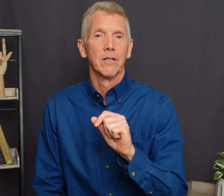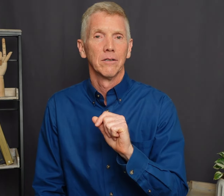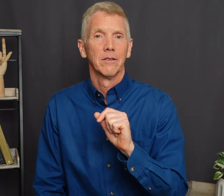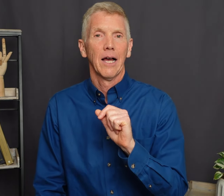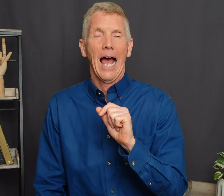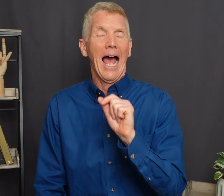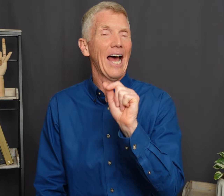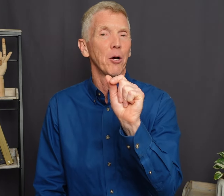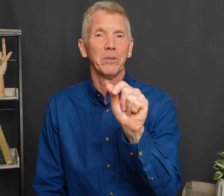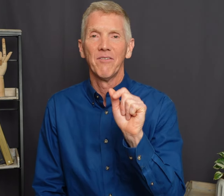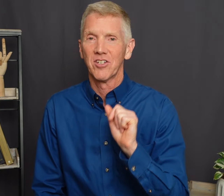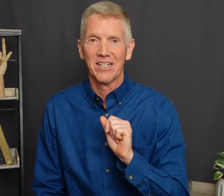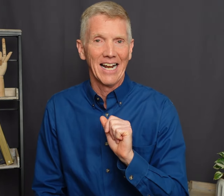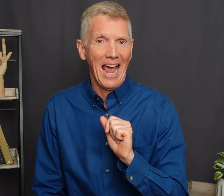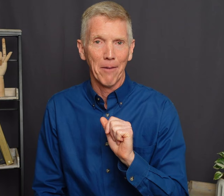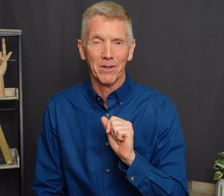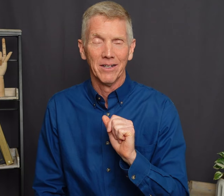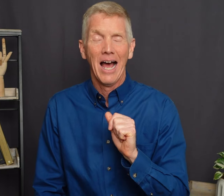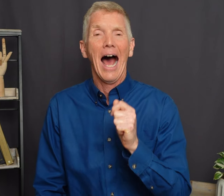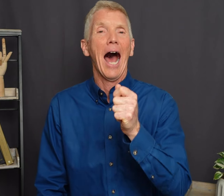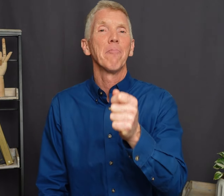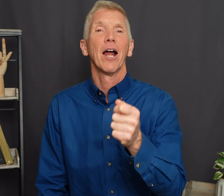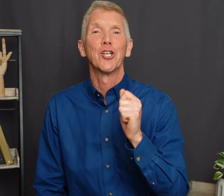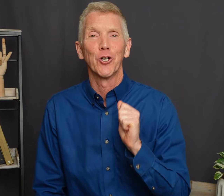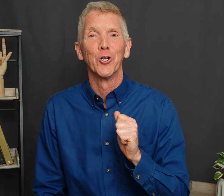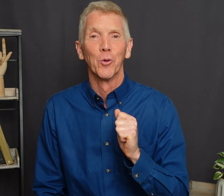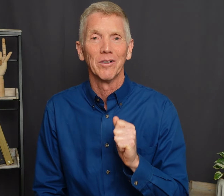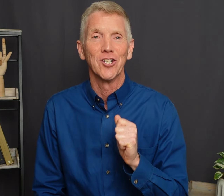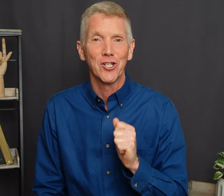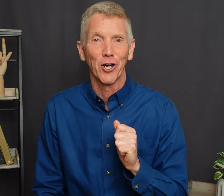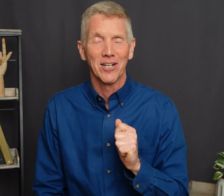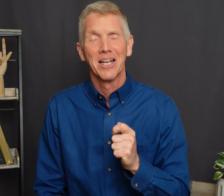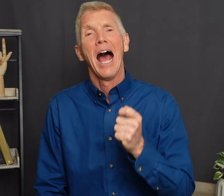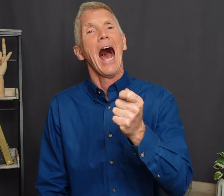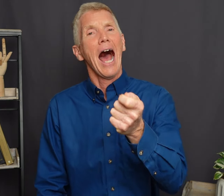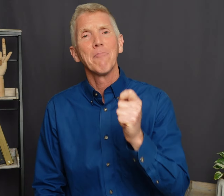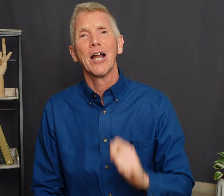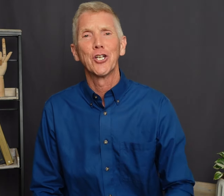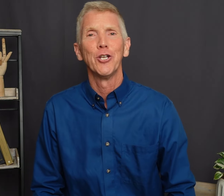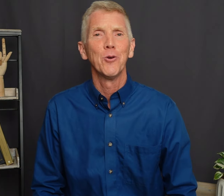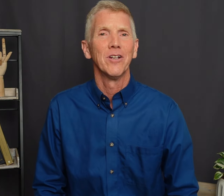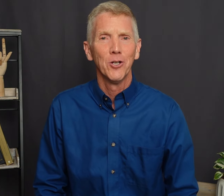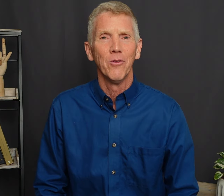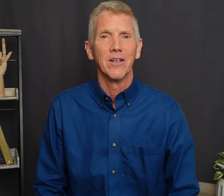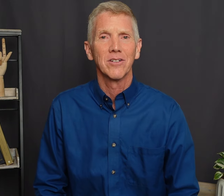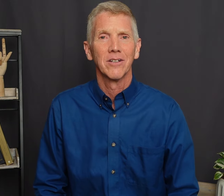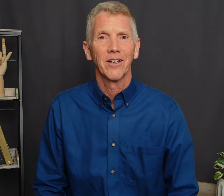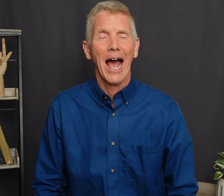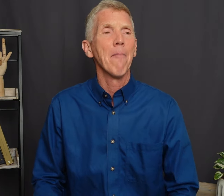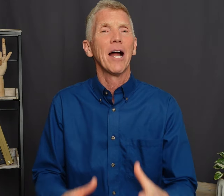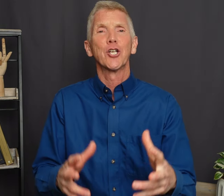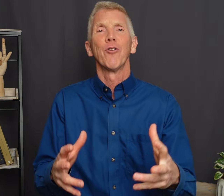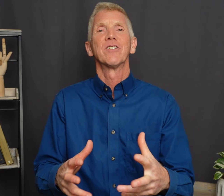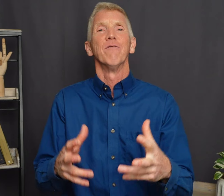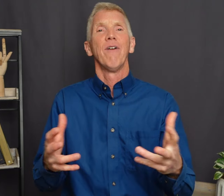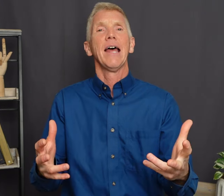I don't believe this is going to happen I'm not sure you're really serious I'm not sure you can do this Okay I'm not sure this event